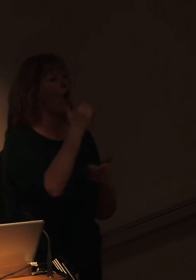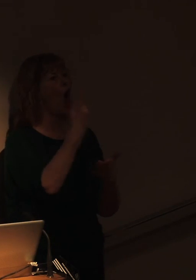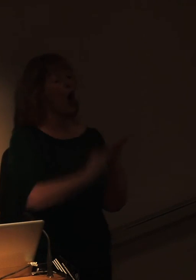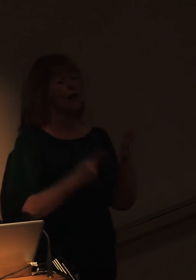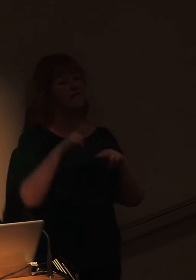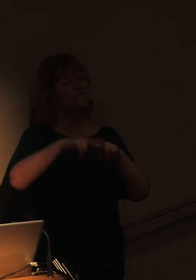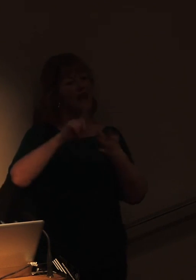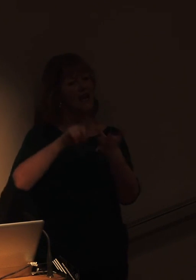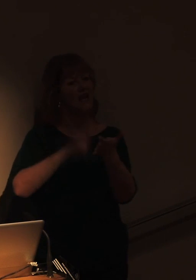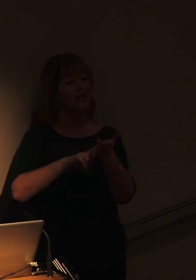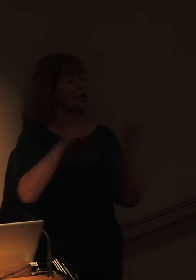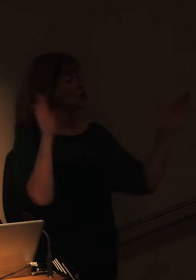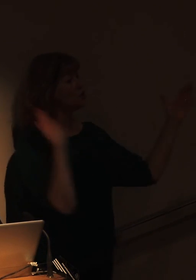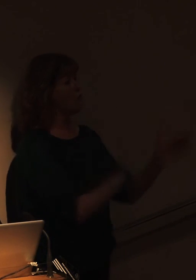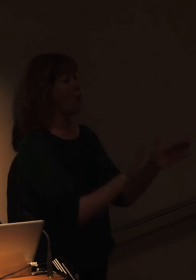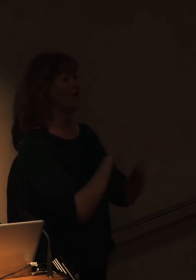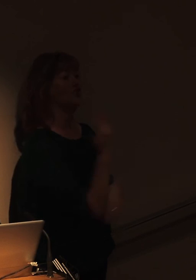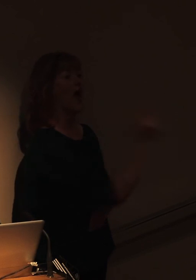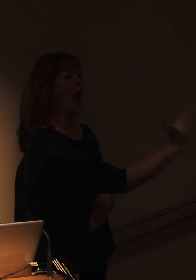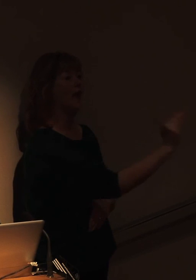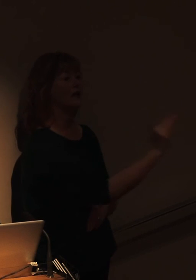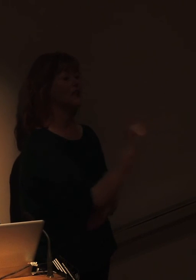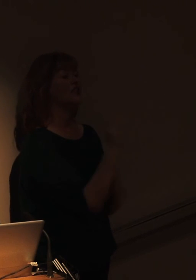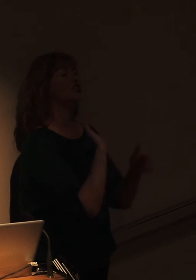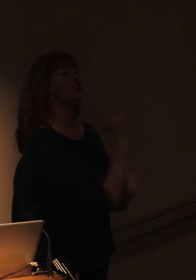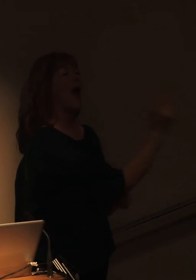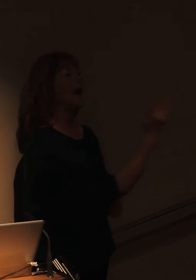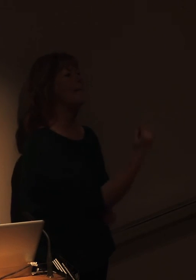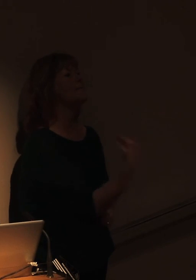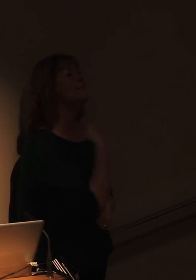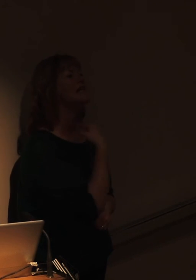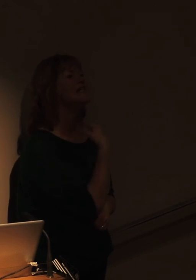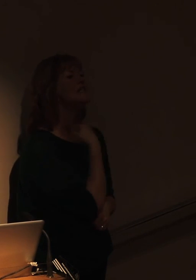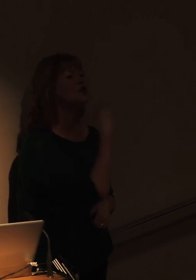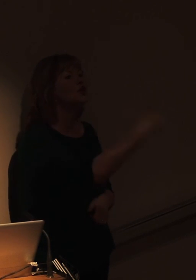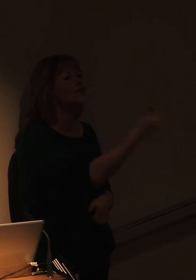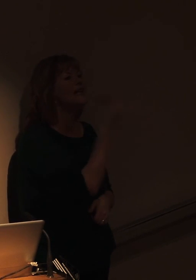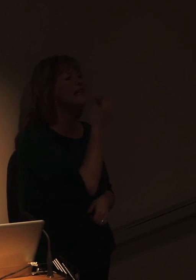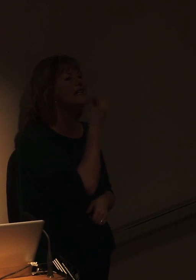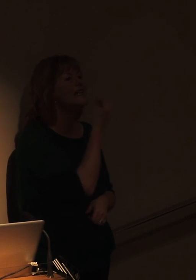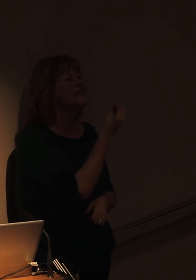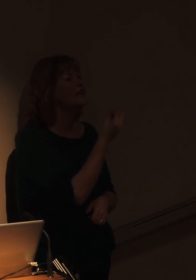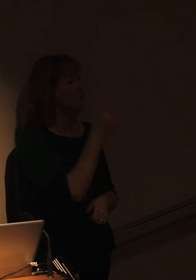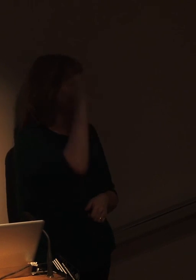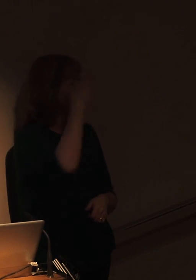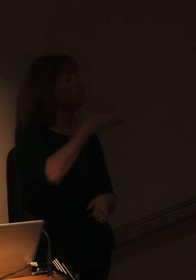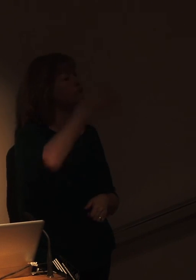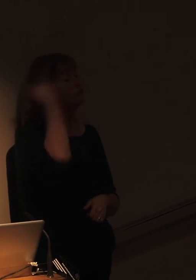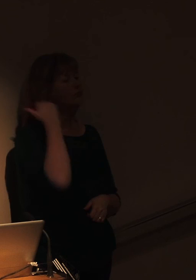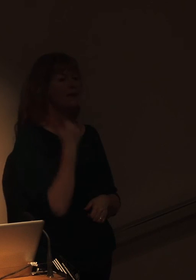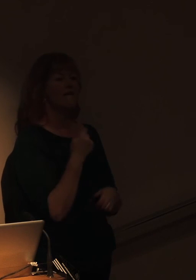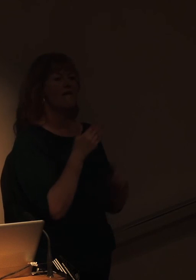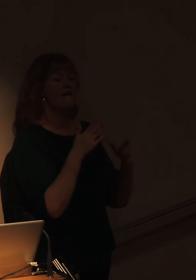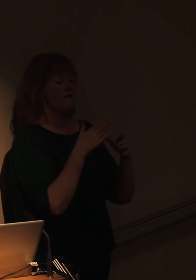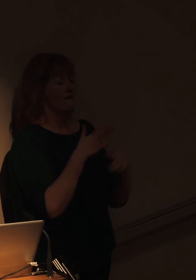Smaller sharks? Yes, definitely. Shark meat is good eating. And a lot of us, like I said in that first film, we ate school shark for a long time. That was